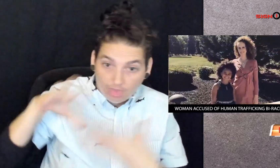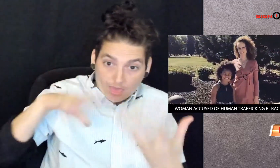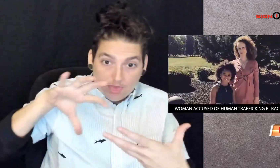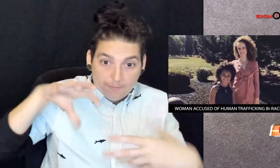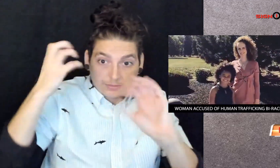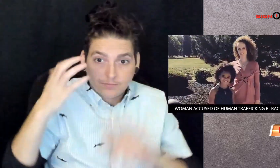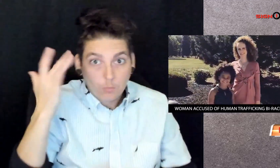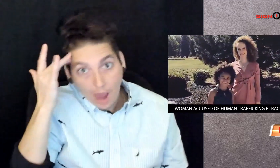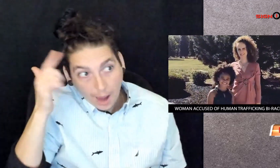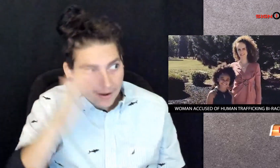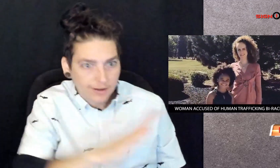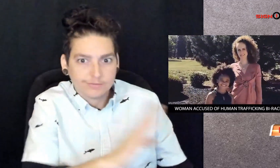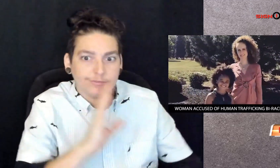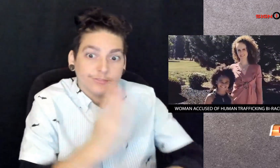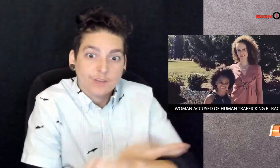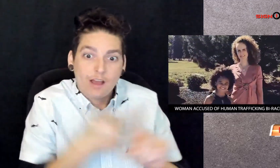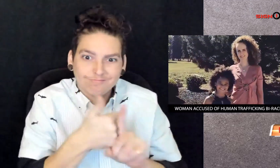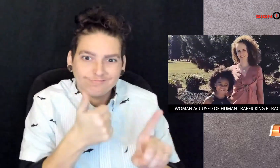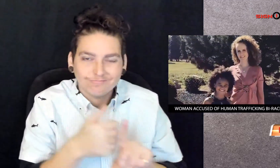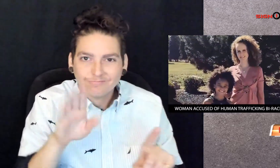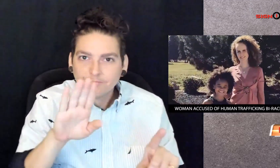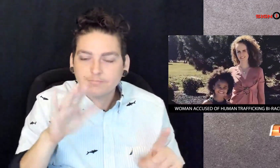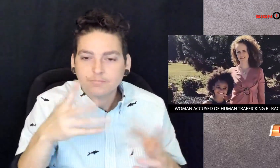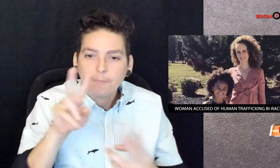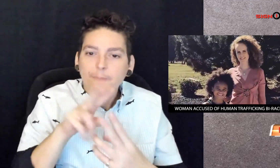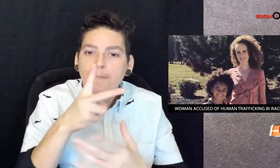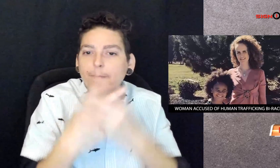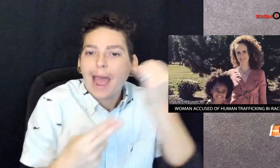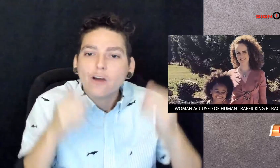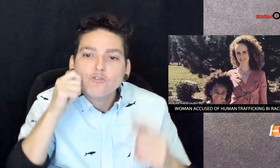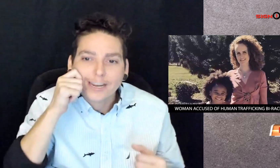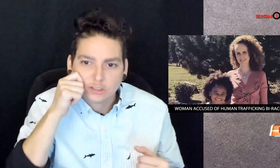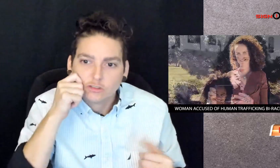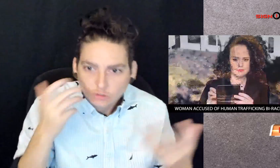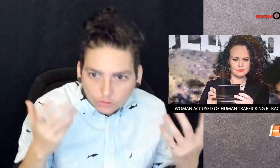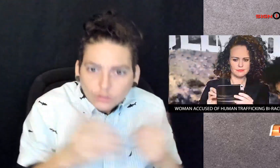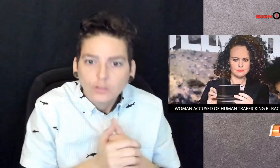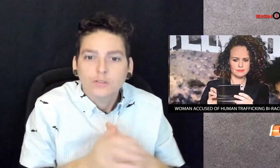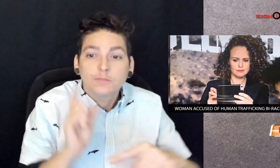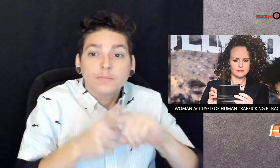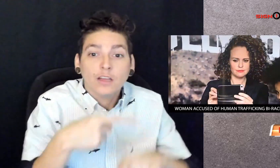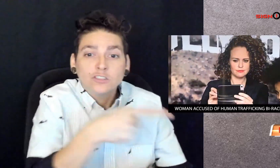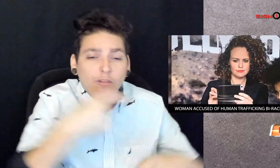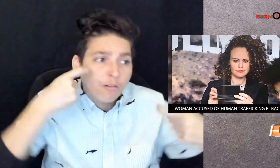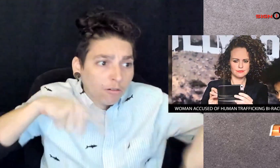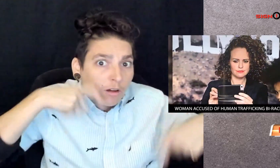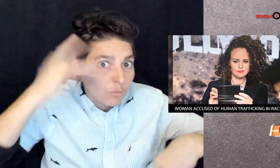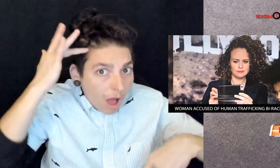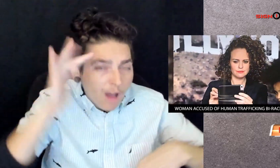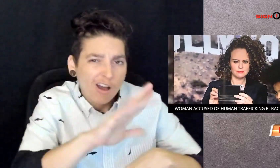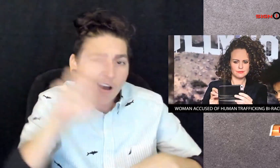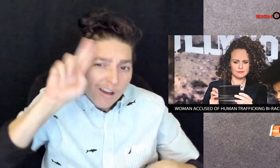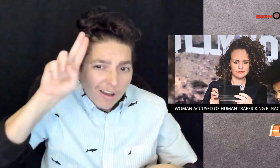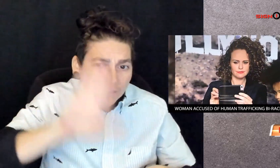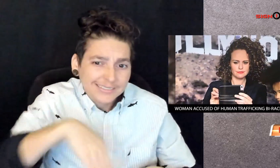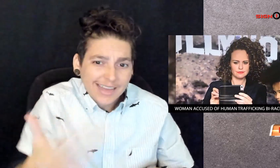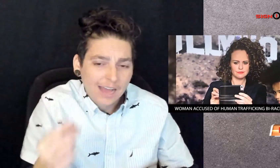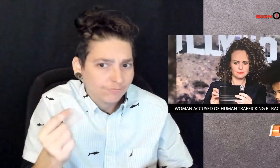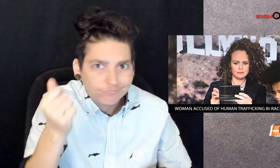McCarthy assumed the mix-up was because her daughter is biracial and she was crying because she was